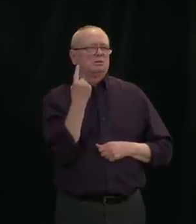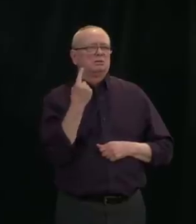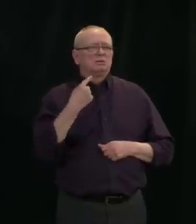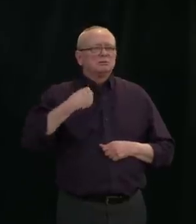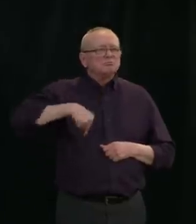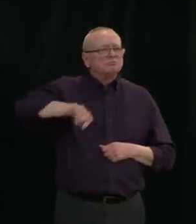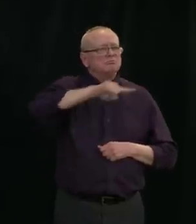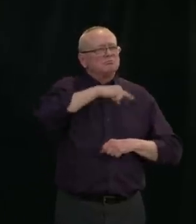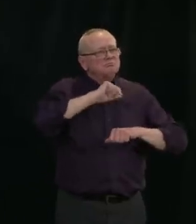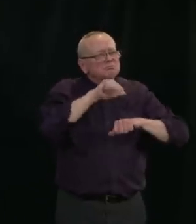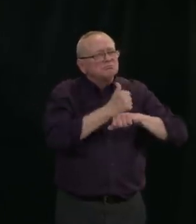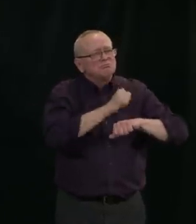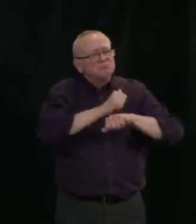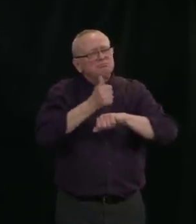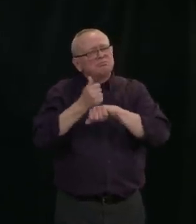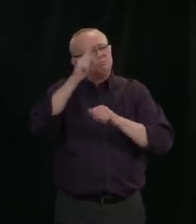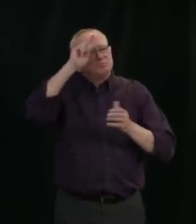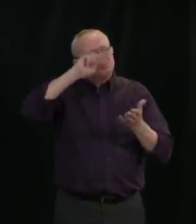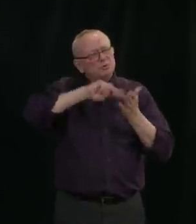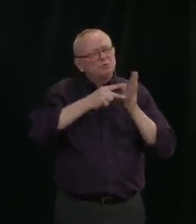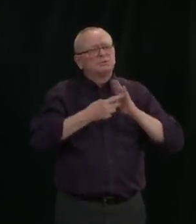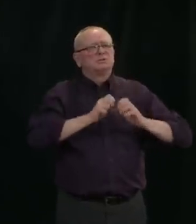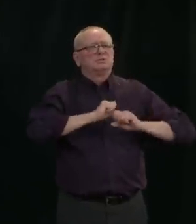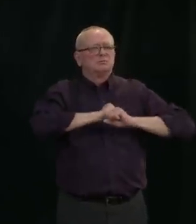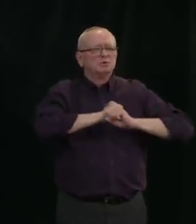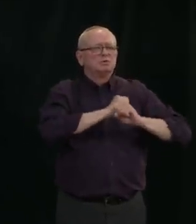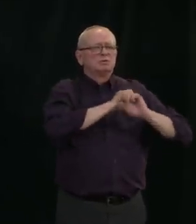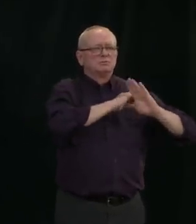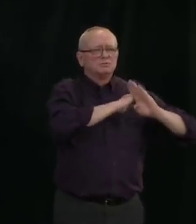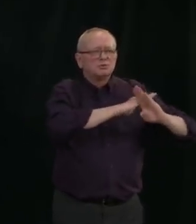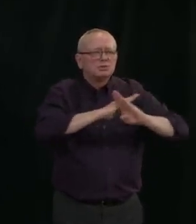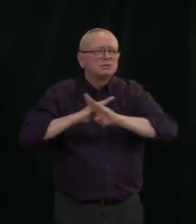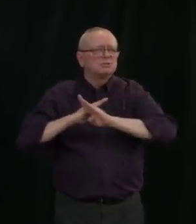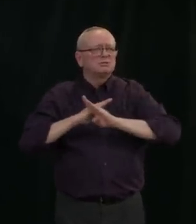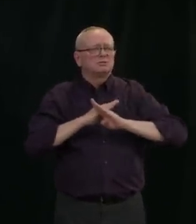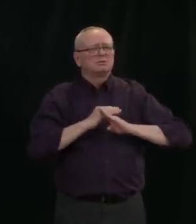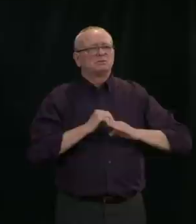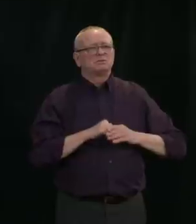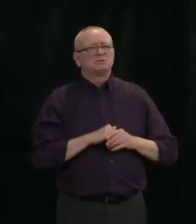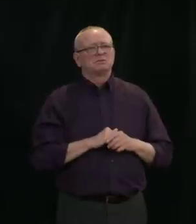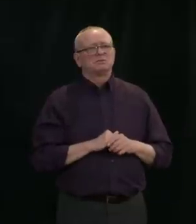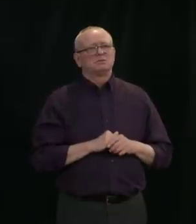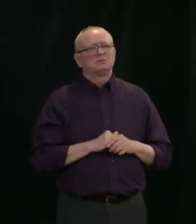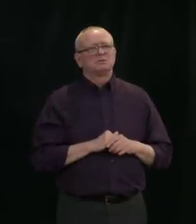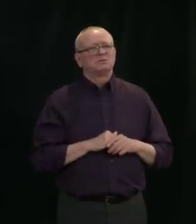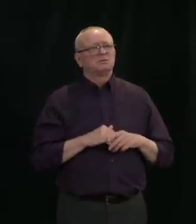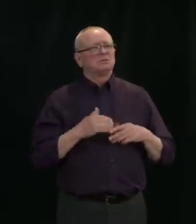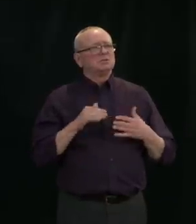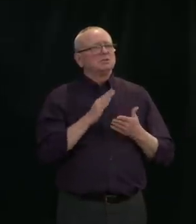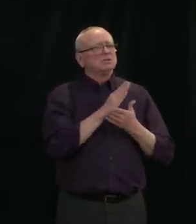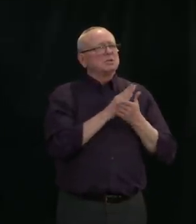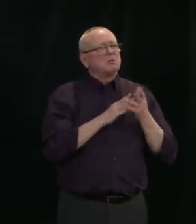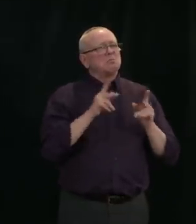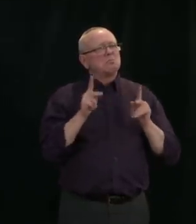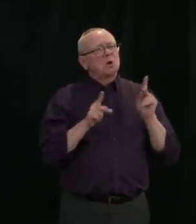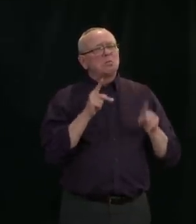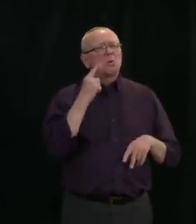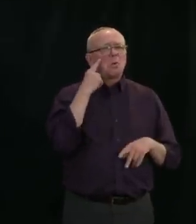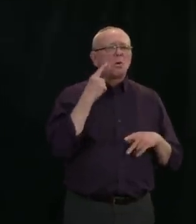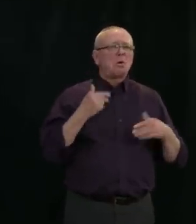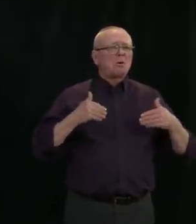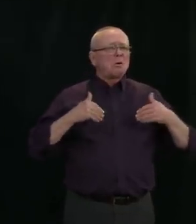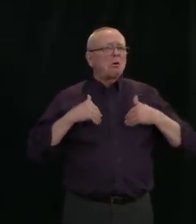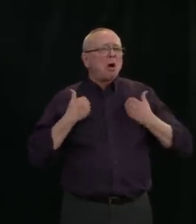to let spread happen in young and healthy groups to increase our population's immunity over time. I completely